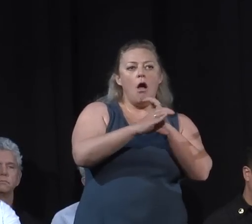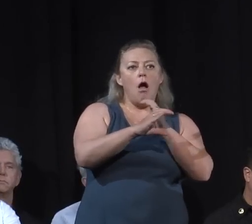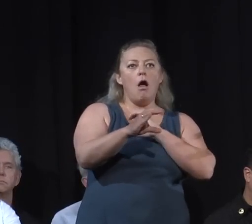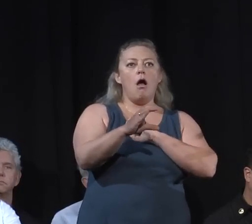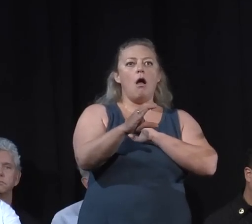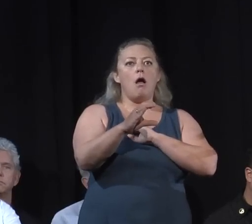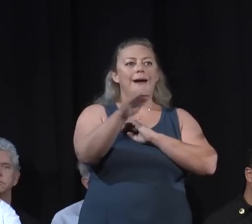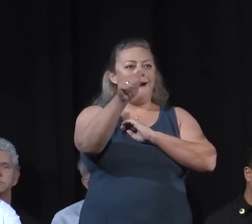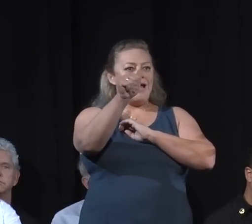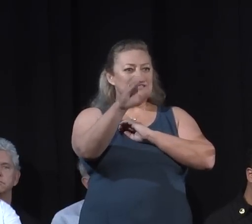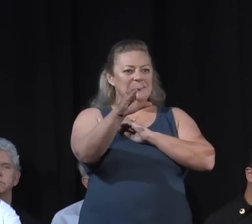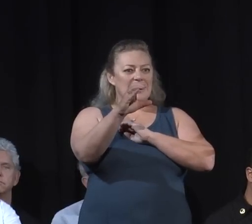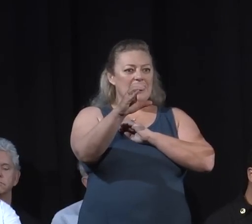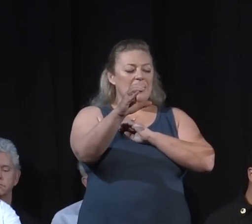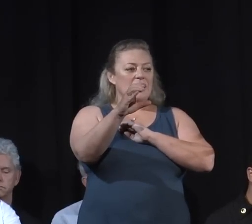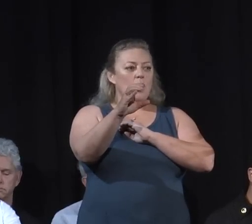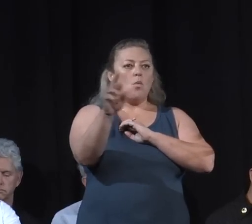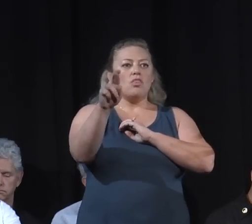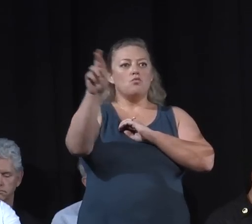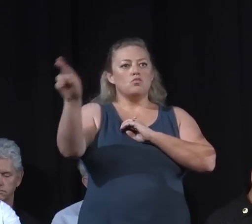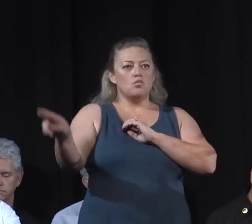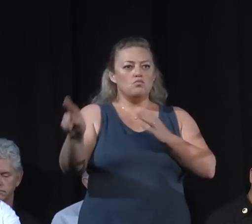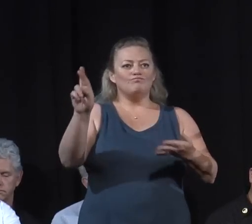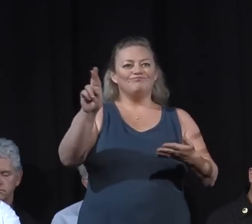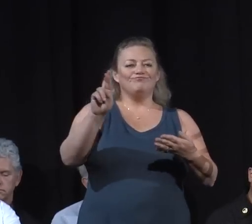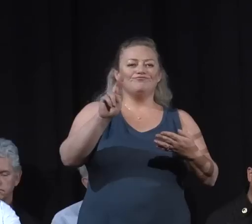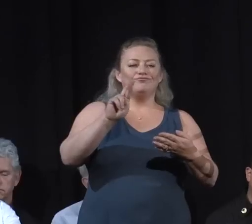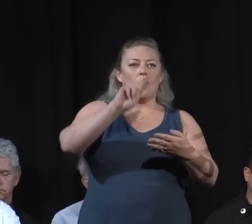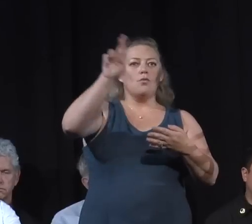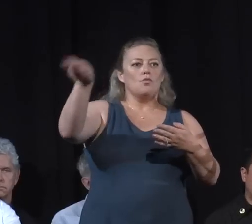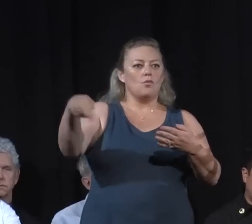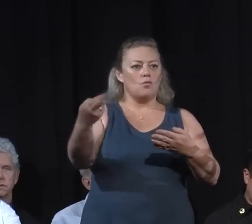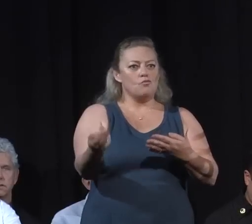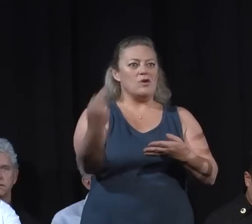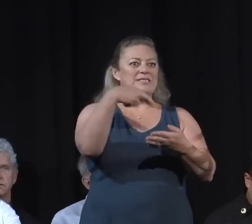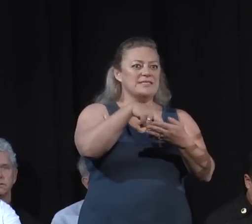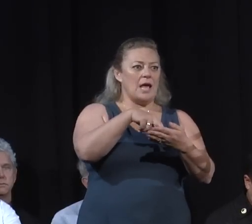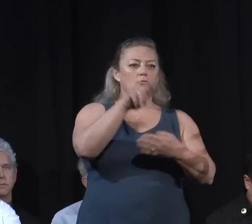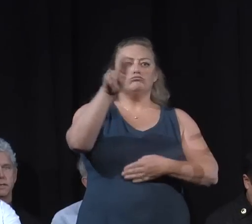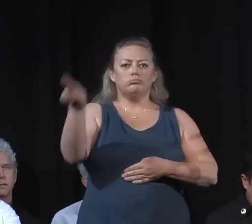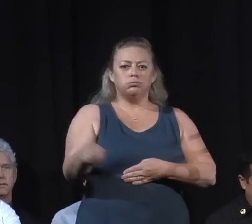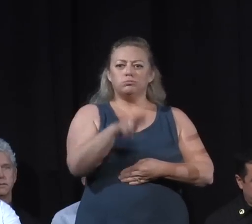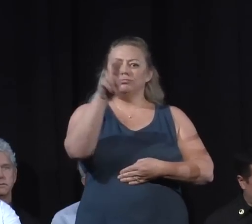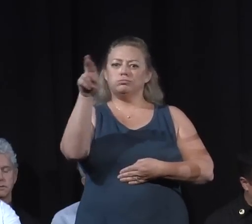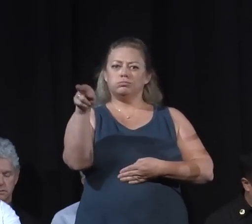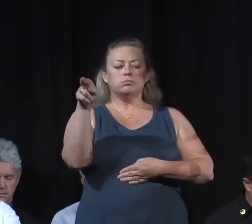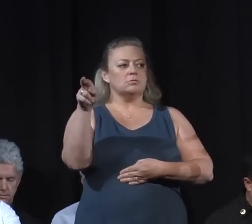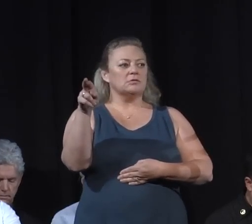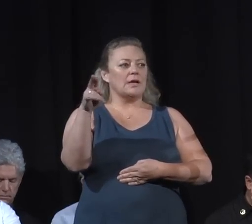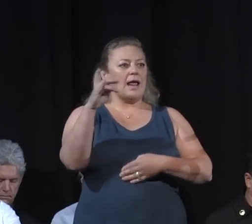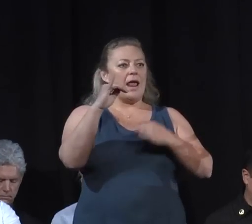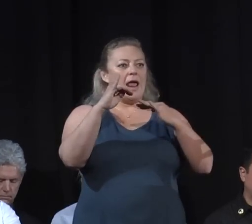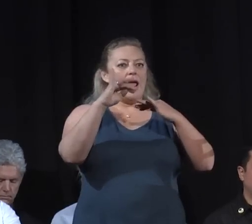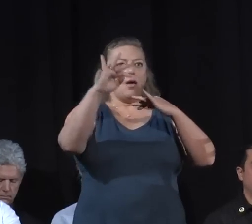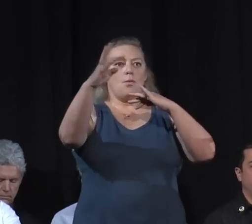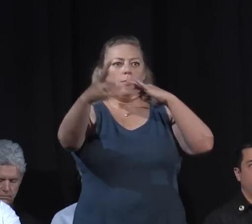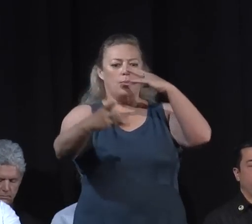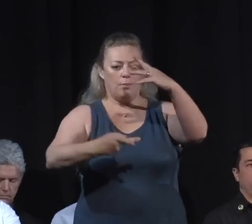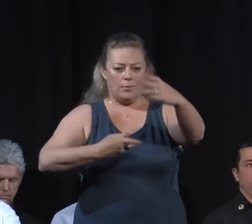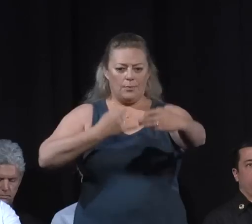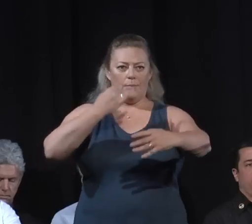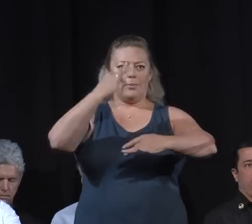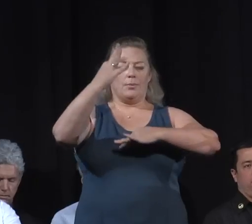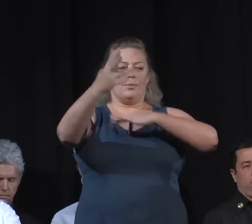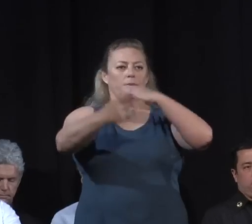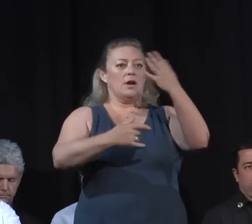fact, just all the time, even when there's not a fire, when you're driving down the street and you see a tractor raising